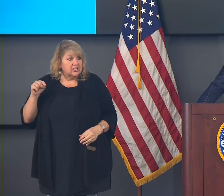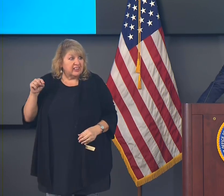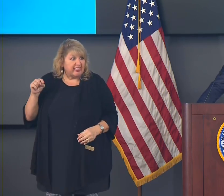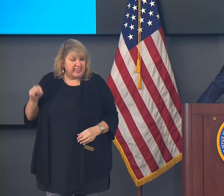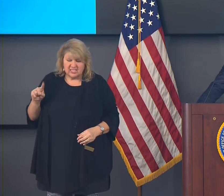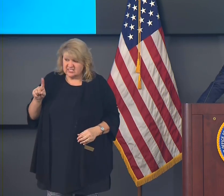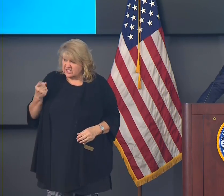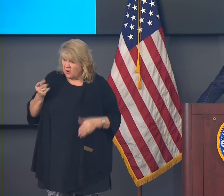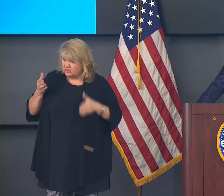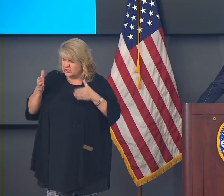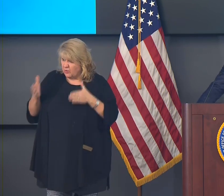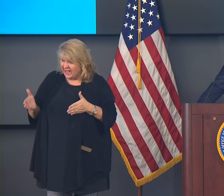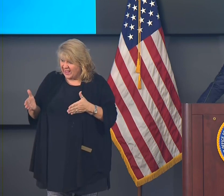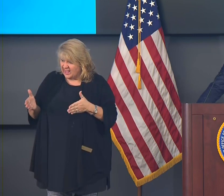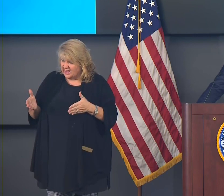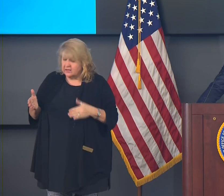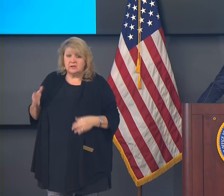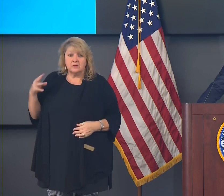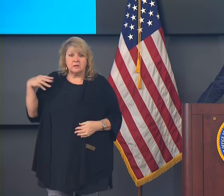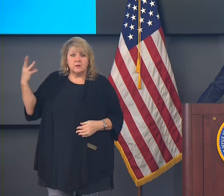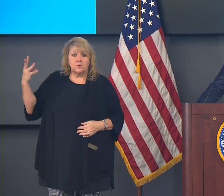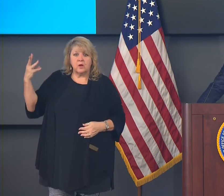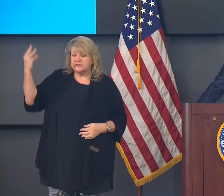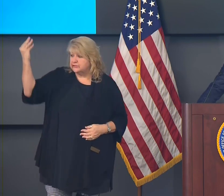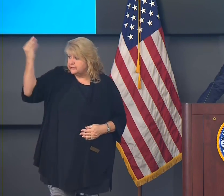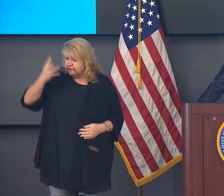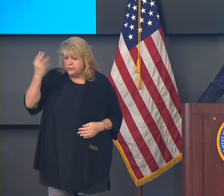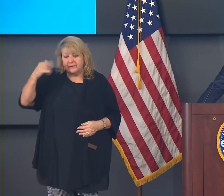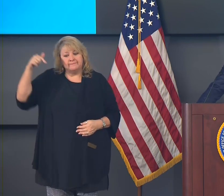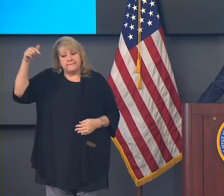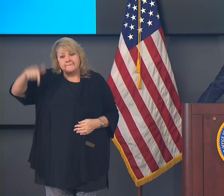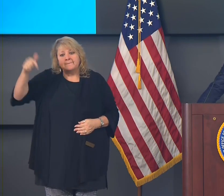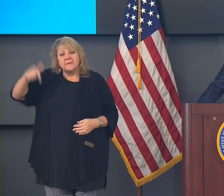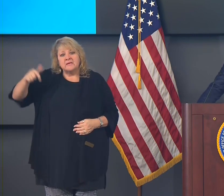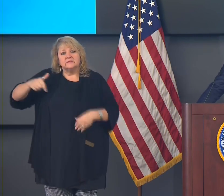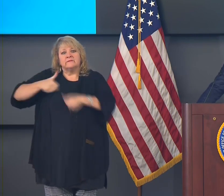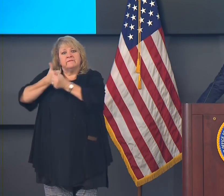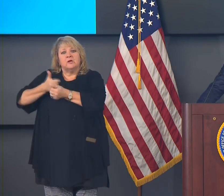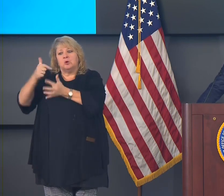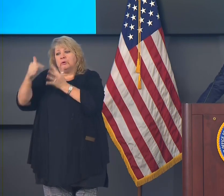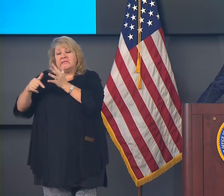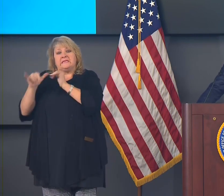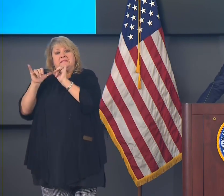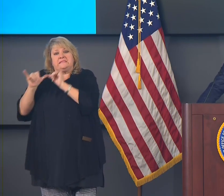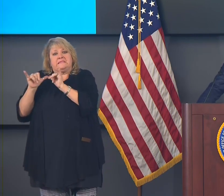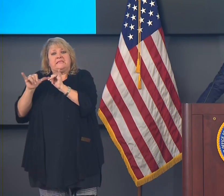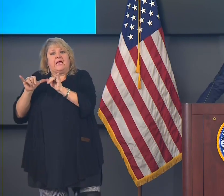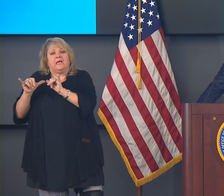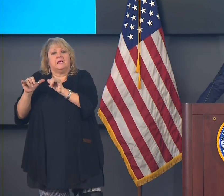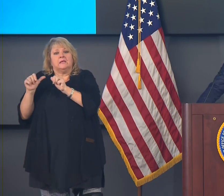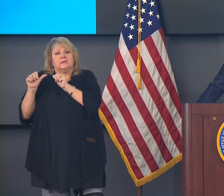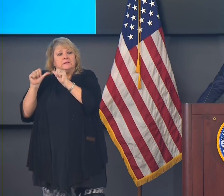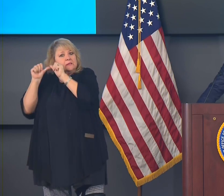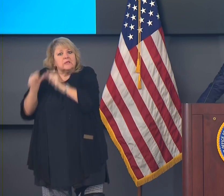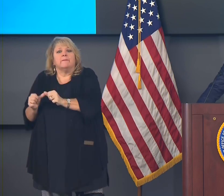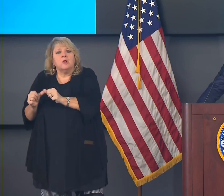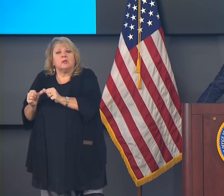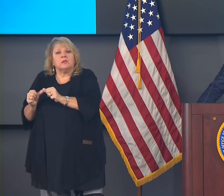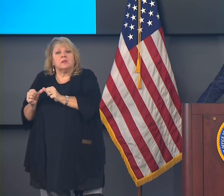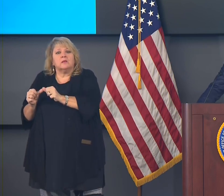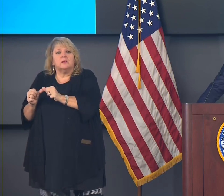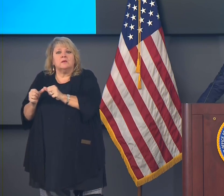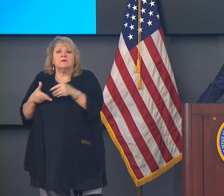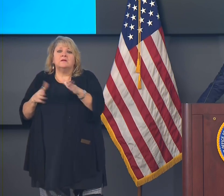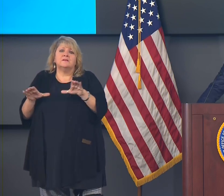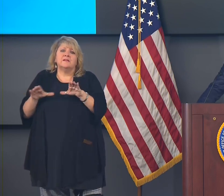of Washington and all the health care experts, how important these measures are. So let's let's do it